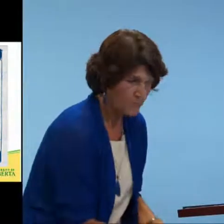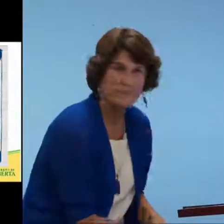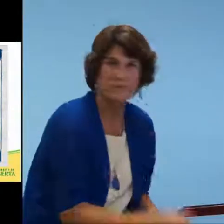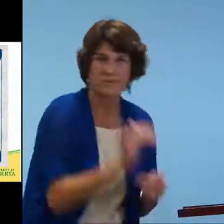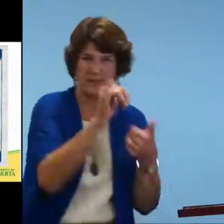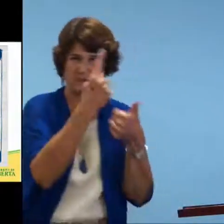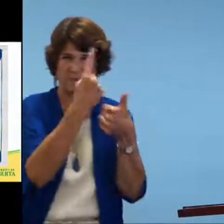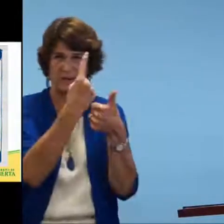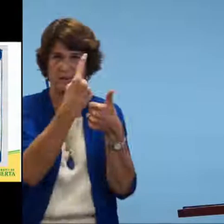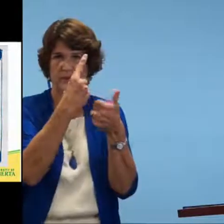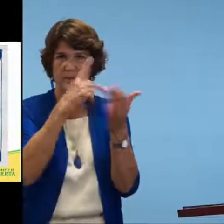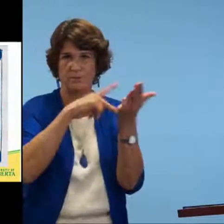Then it changes the handshake.